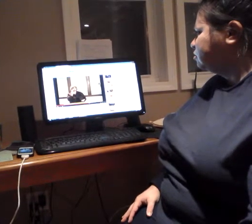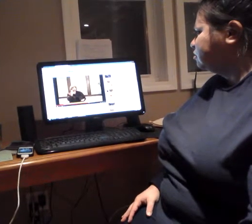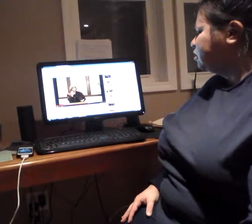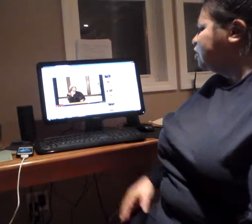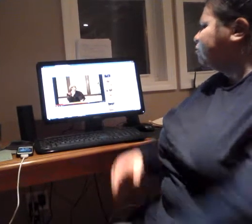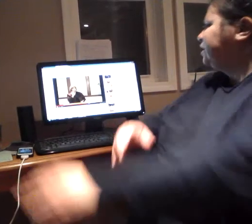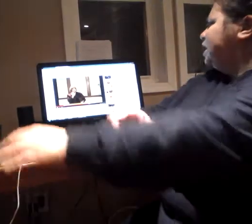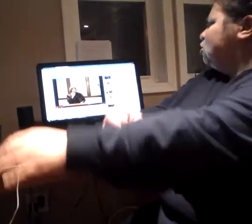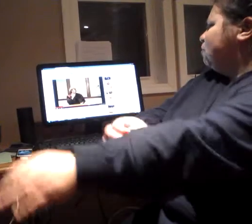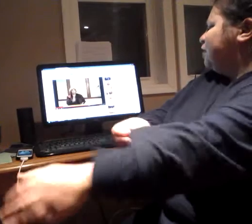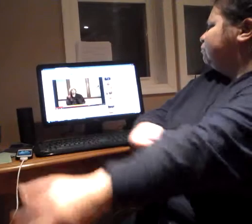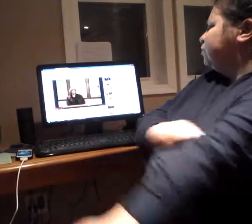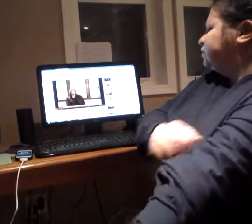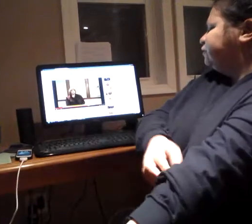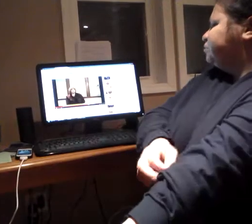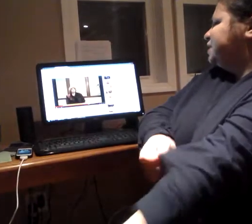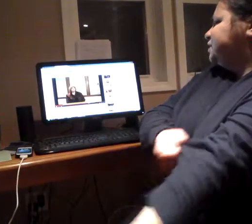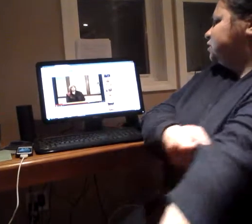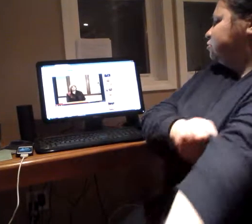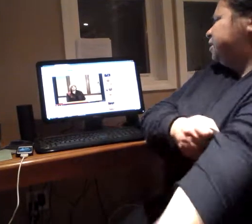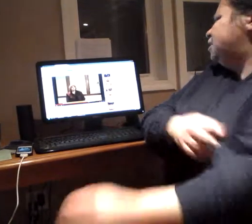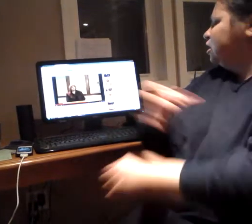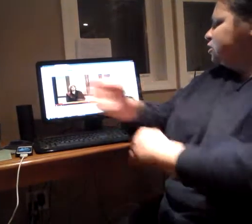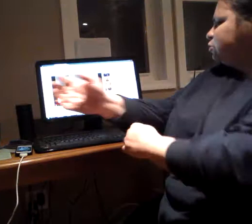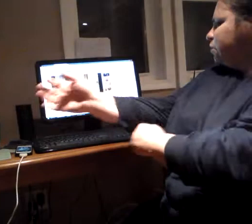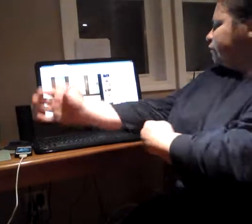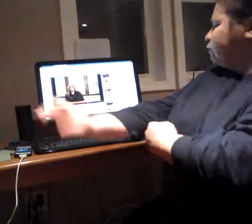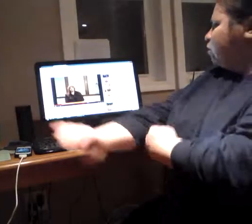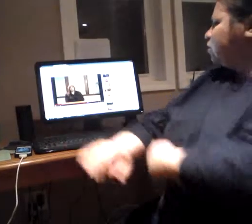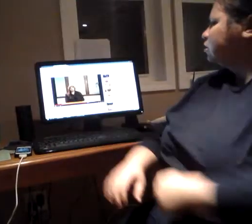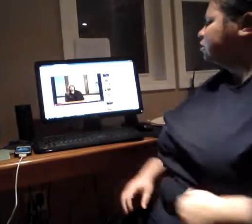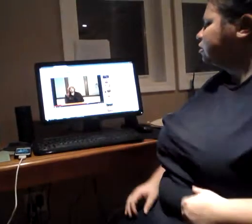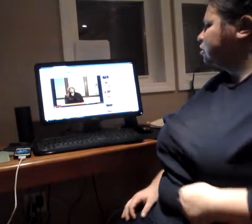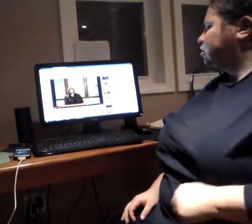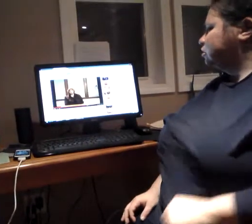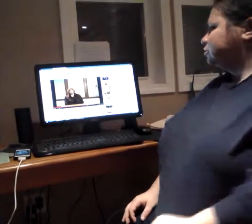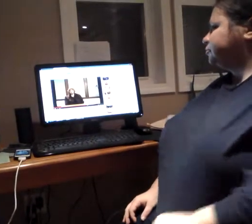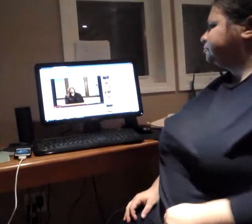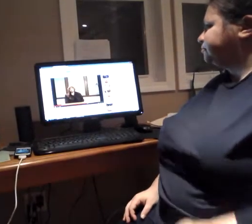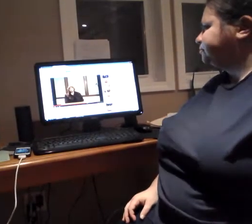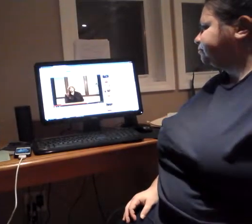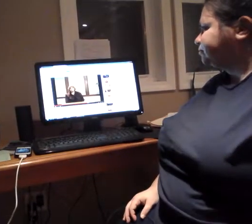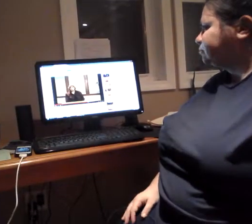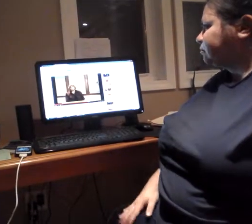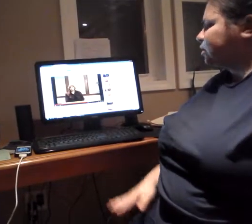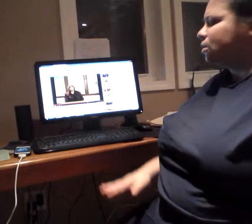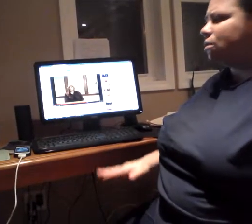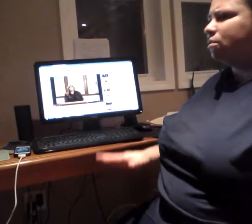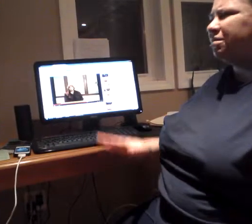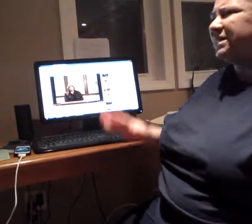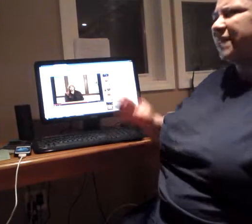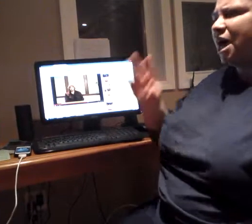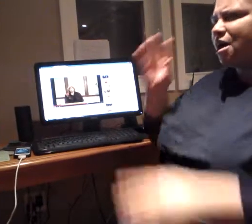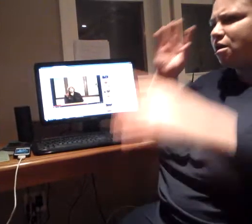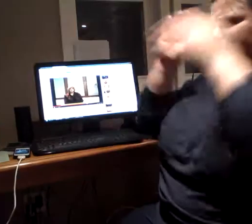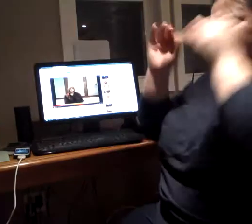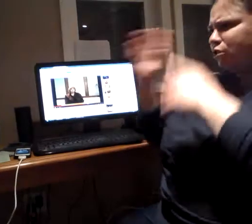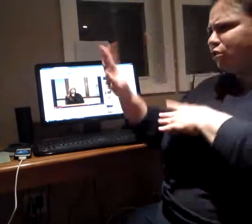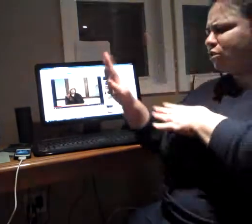right now I've worked from 10 to 3 3 to 4 they there I think there are they think of from like 8 till